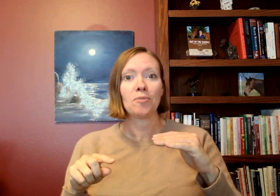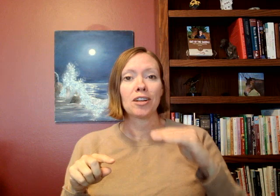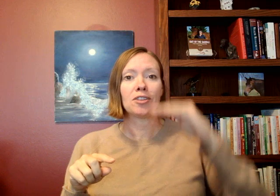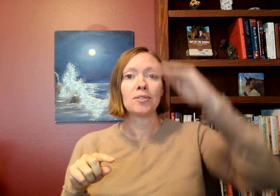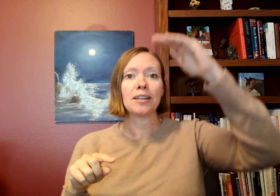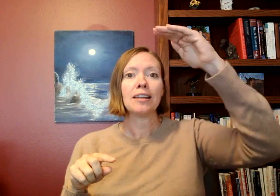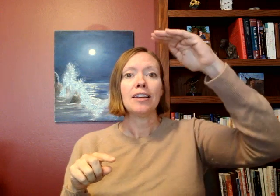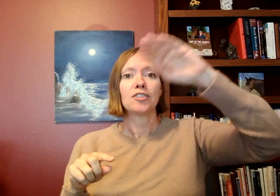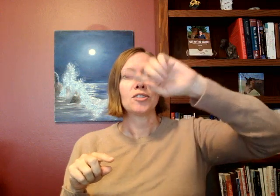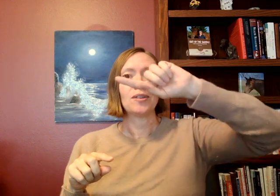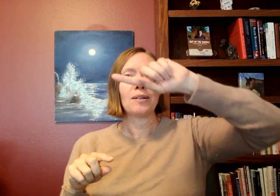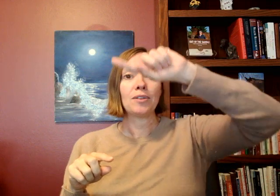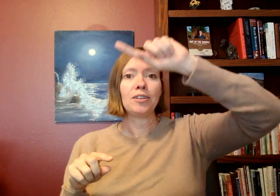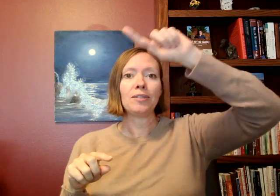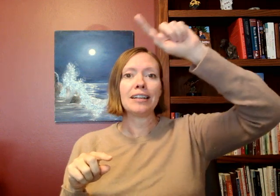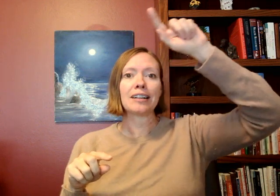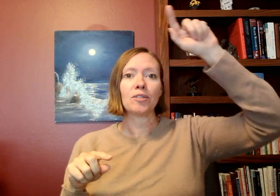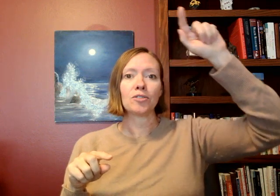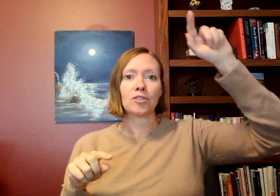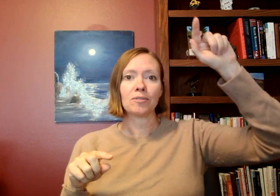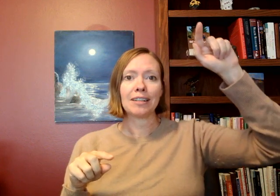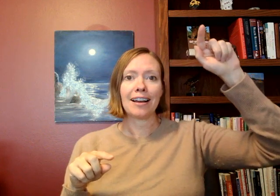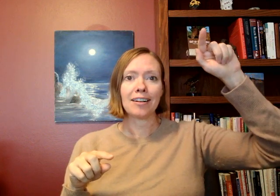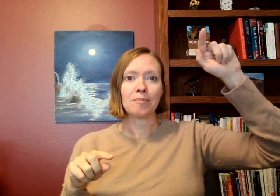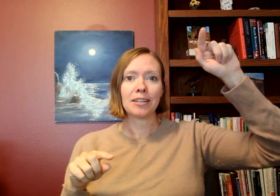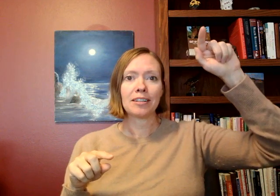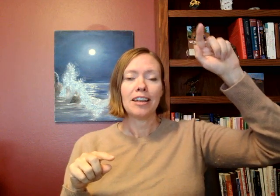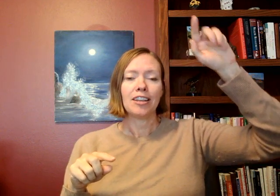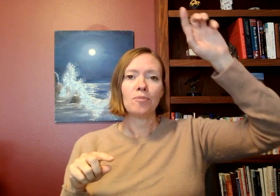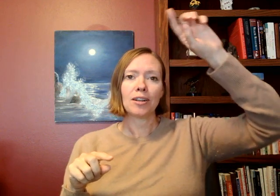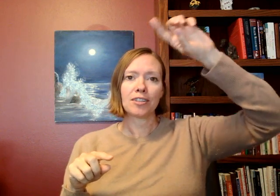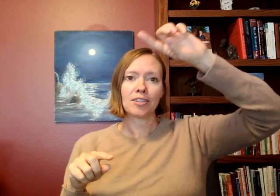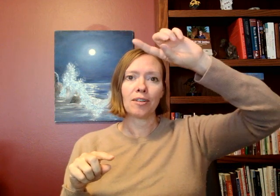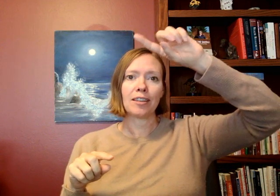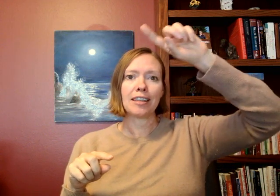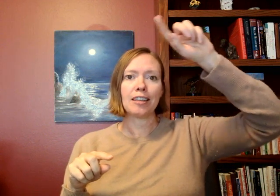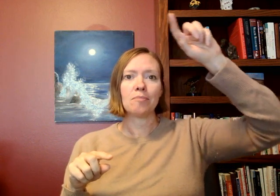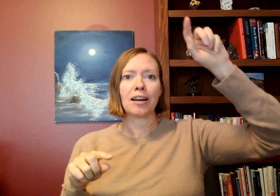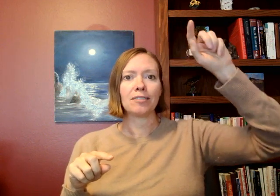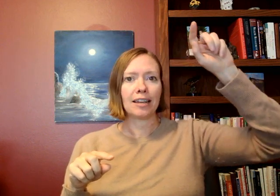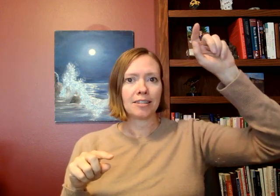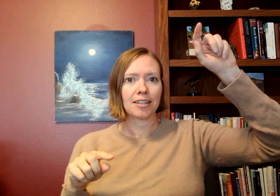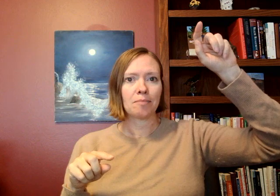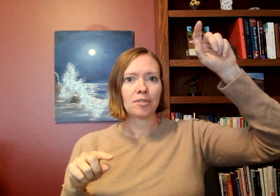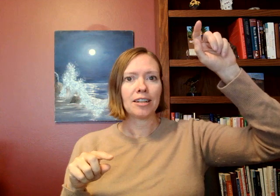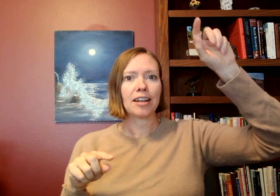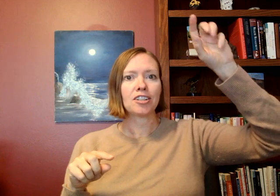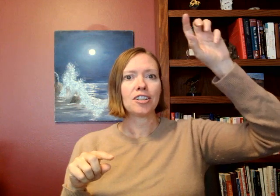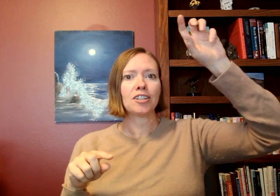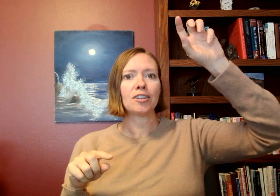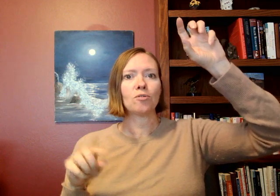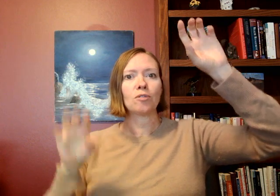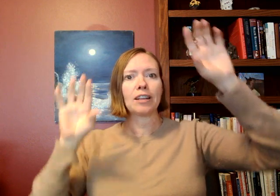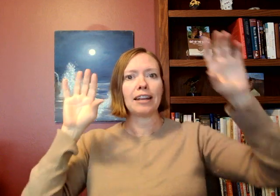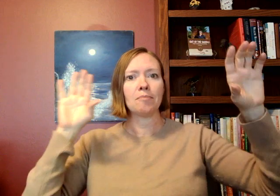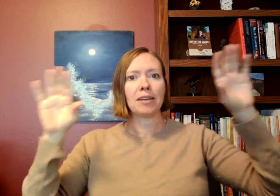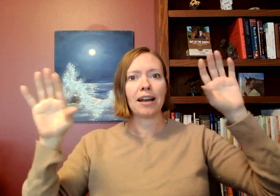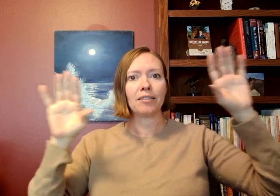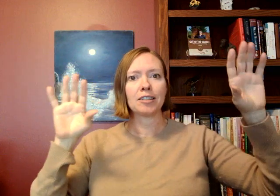want to do it so when you get closer to retirement you want to start thinking about downside protection or getting a balance